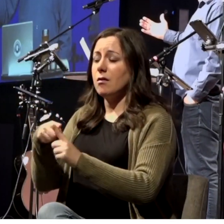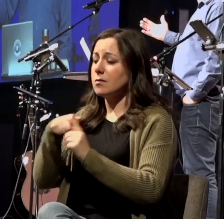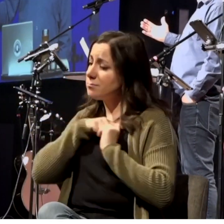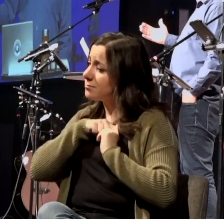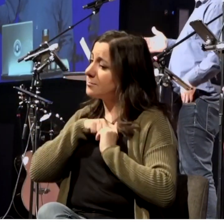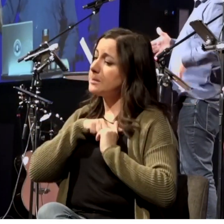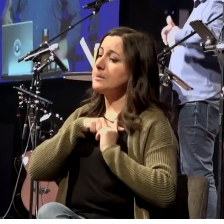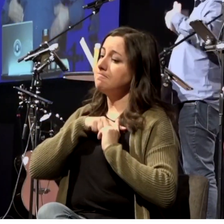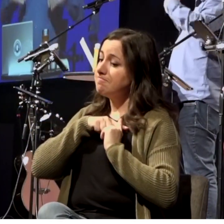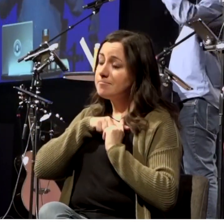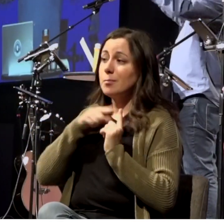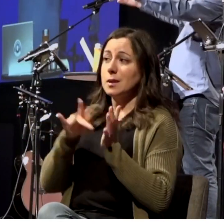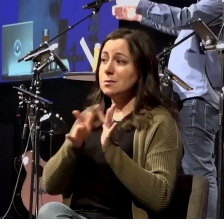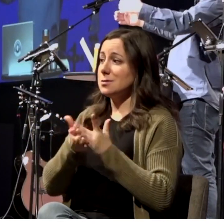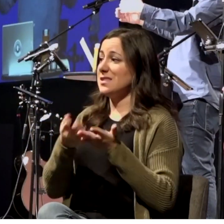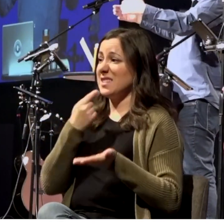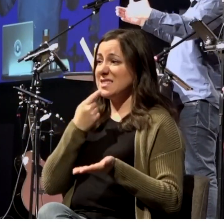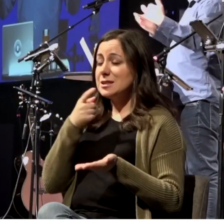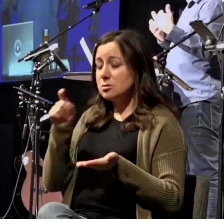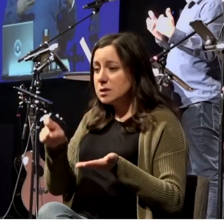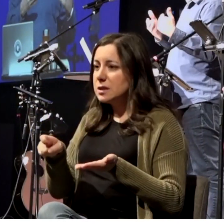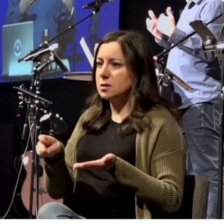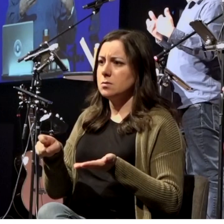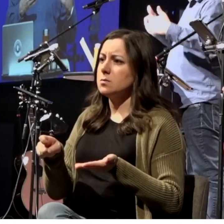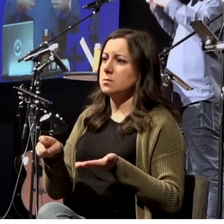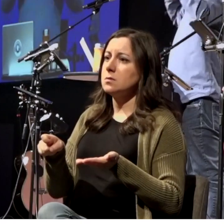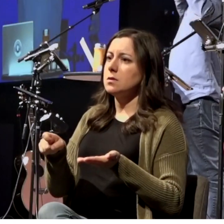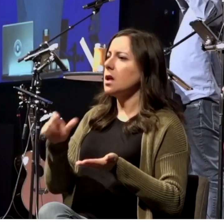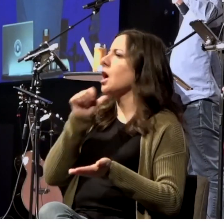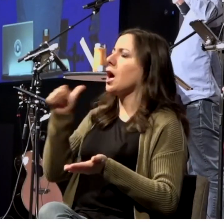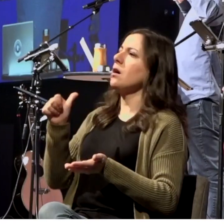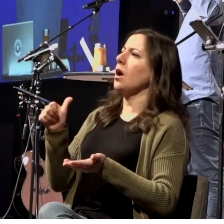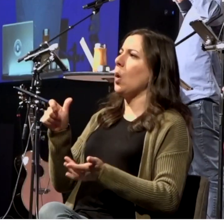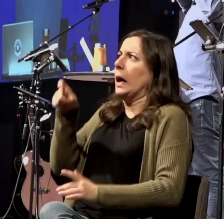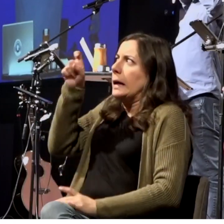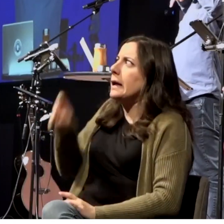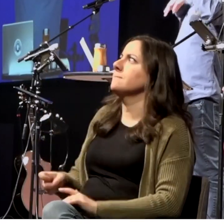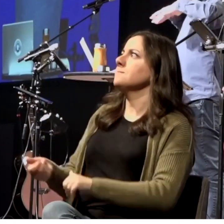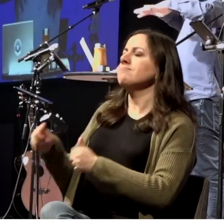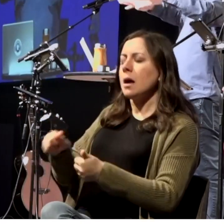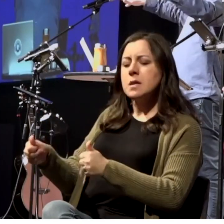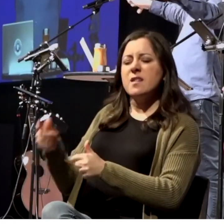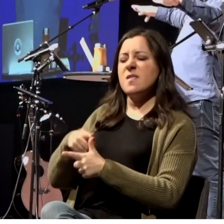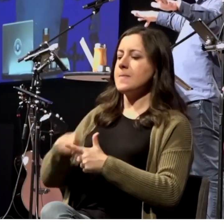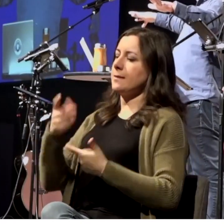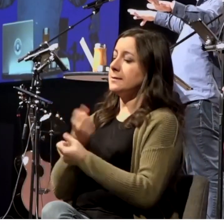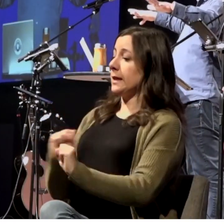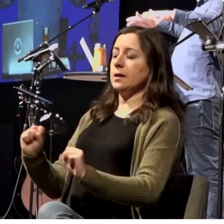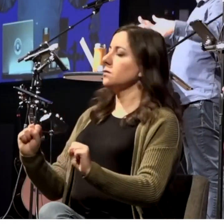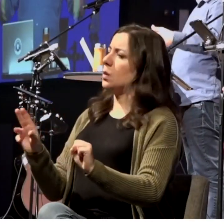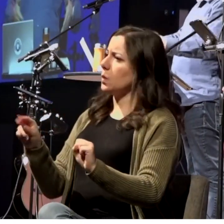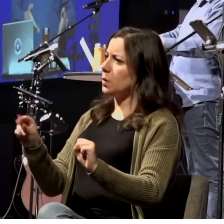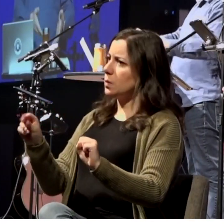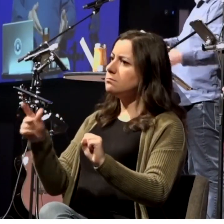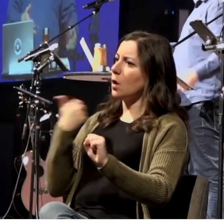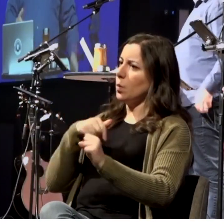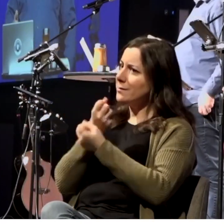something the Bible tells you to do not to earn your salvation but it should be the product of your salvation and in these examples